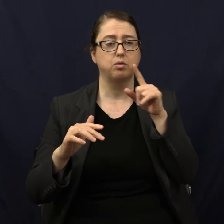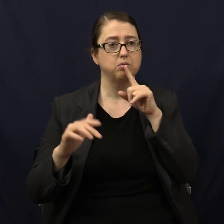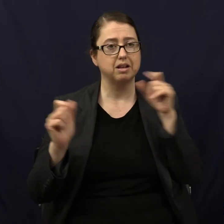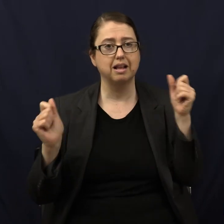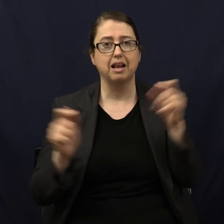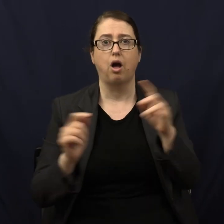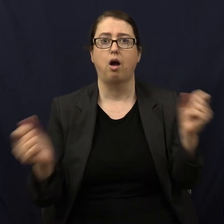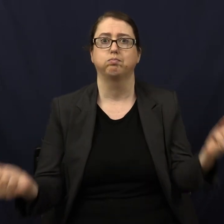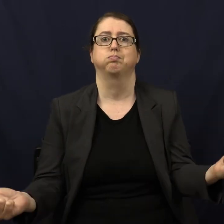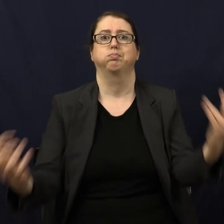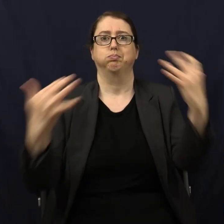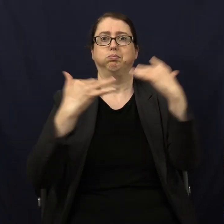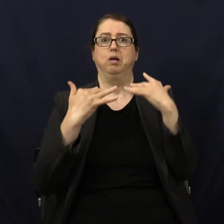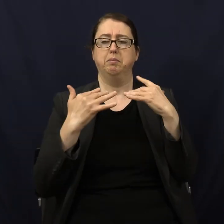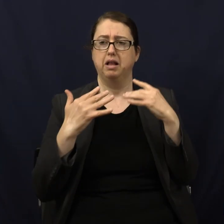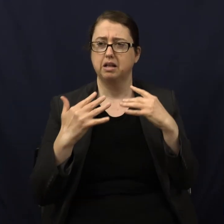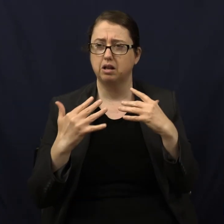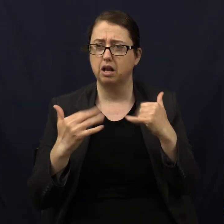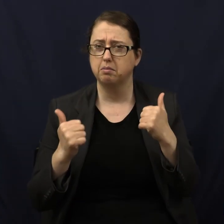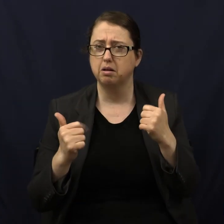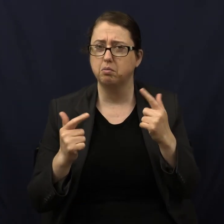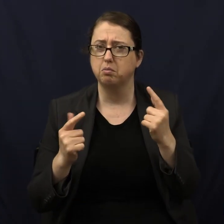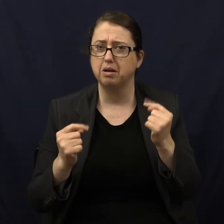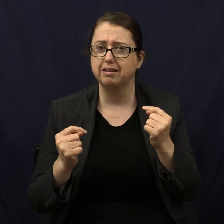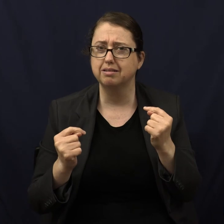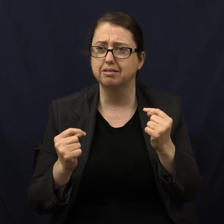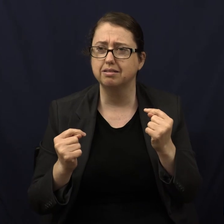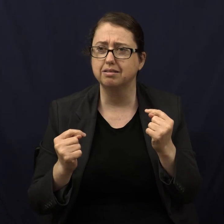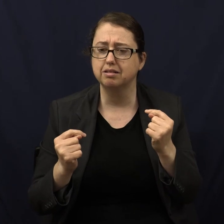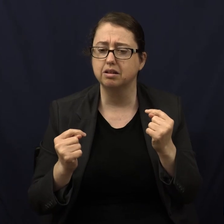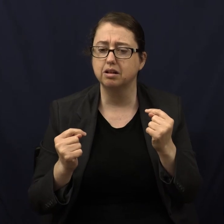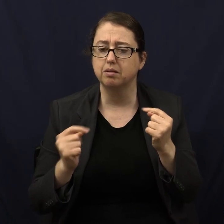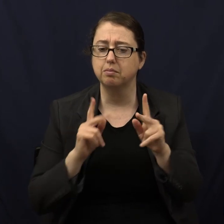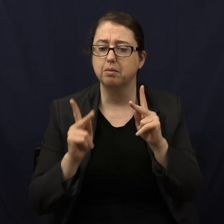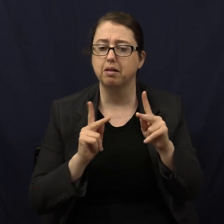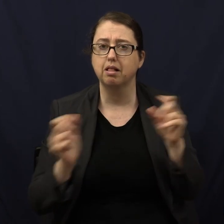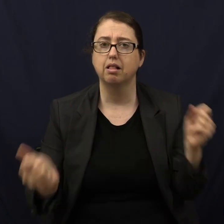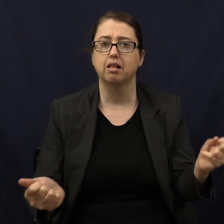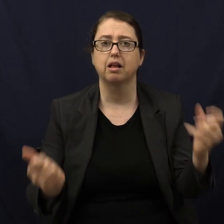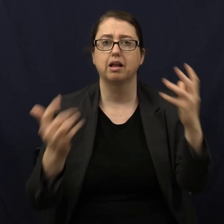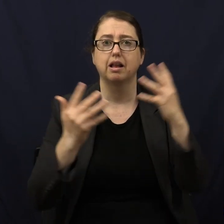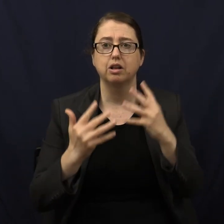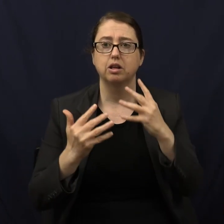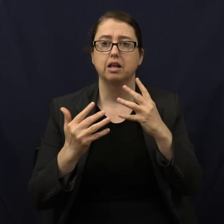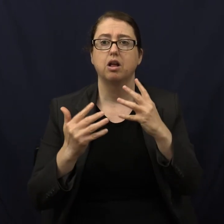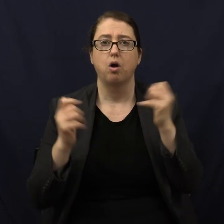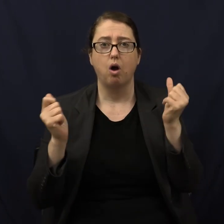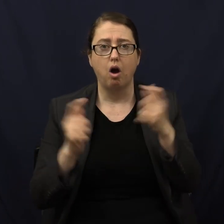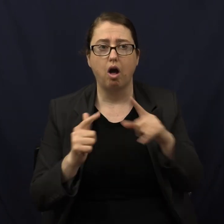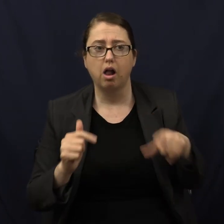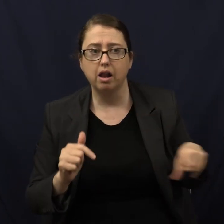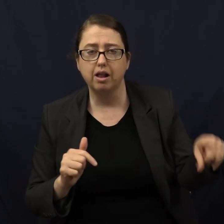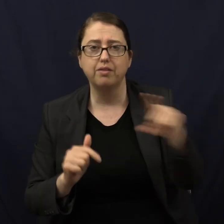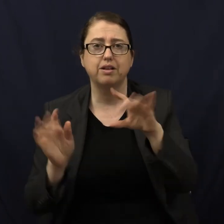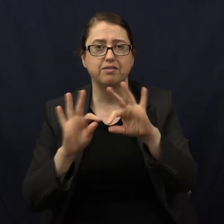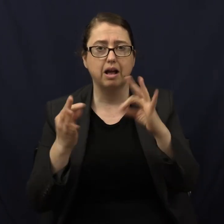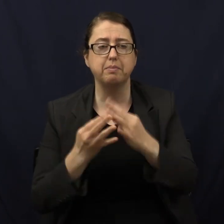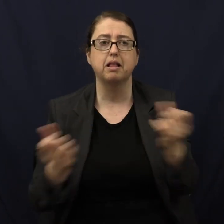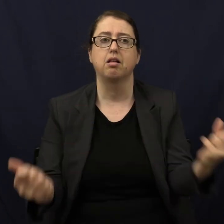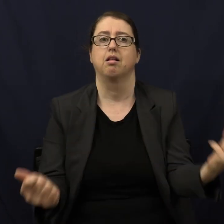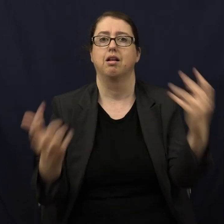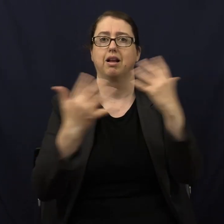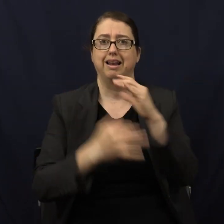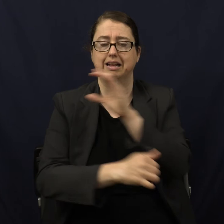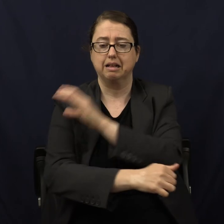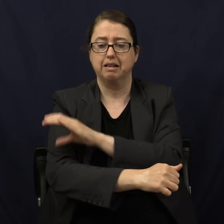like mobbing us. And I'm just like, wow, where do all these people come from? So everybody and like their mother showed up to clinic.